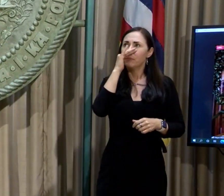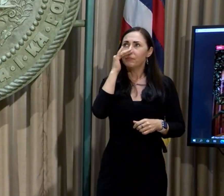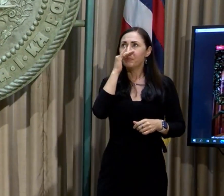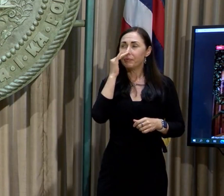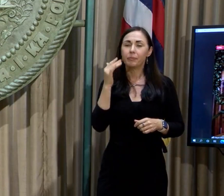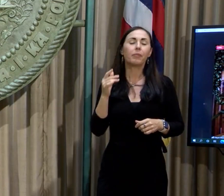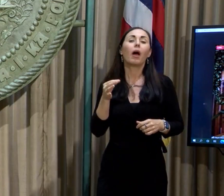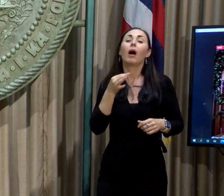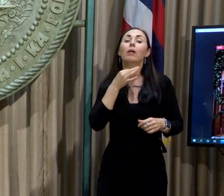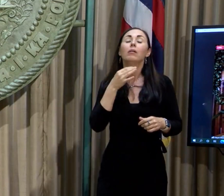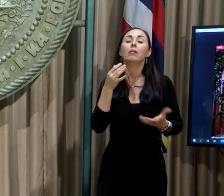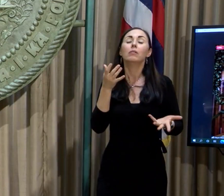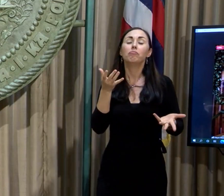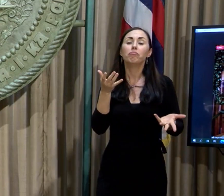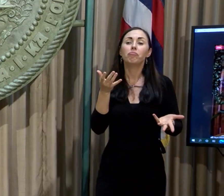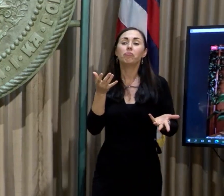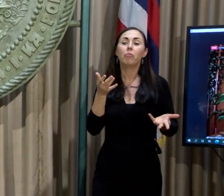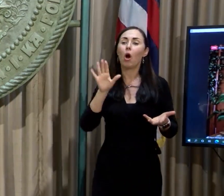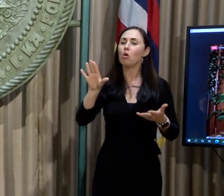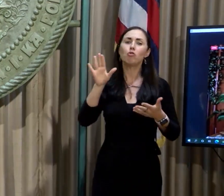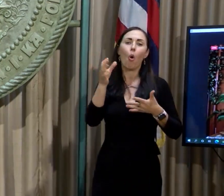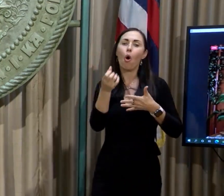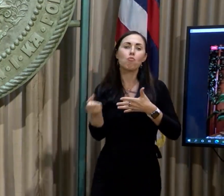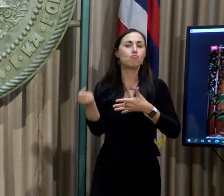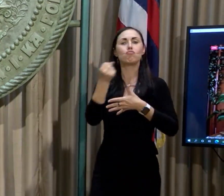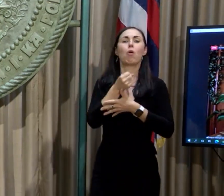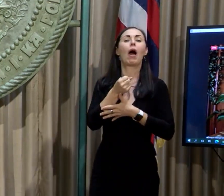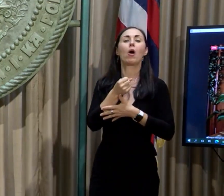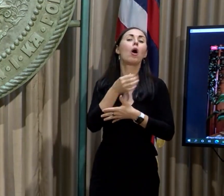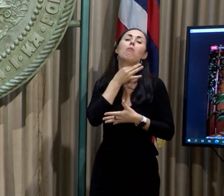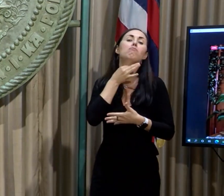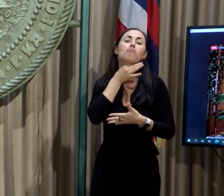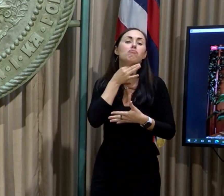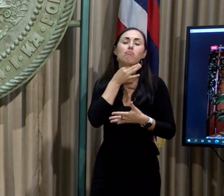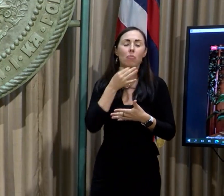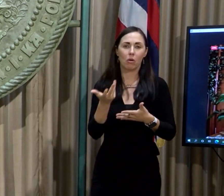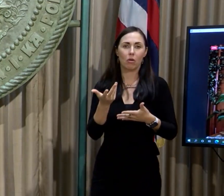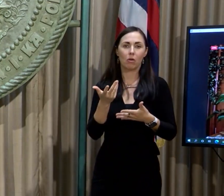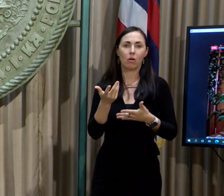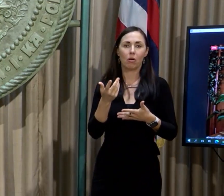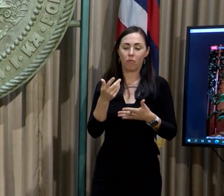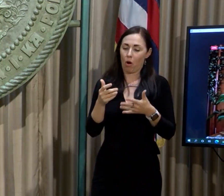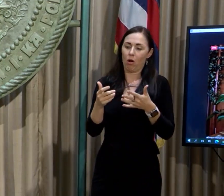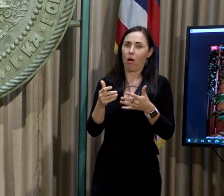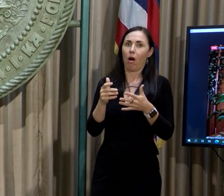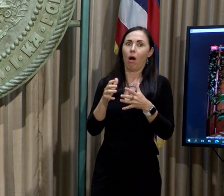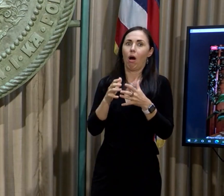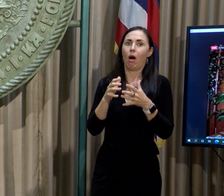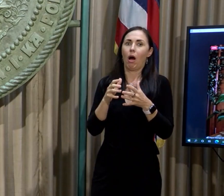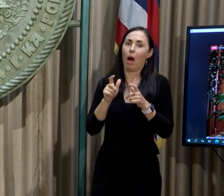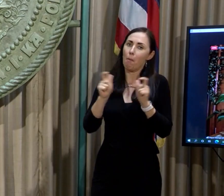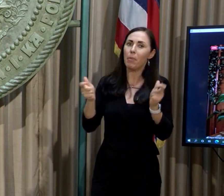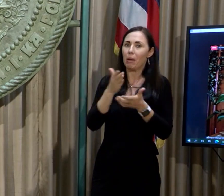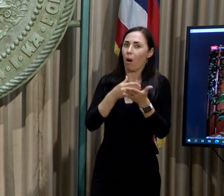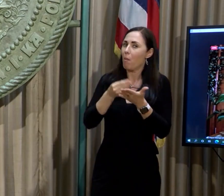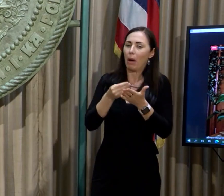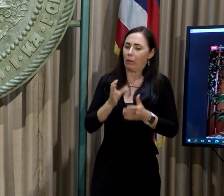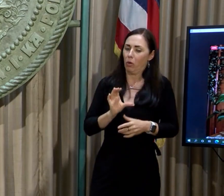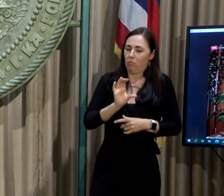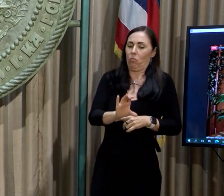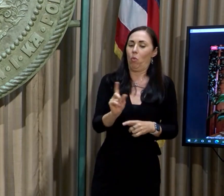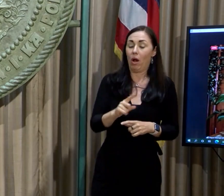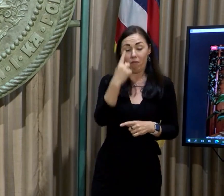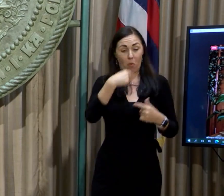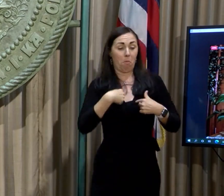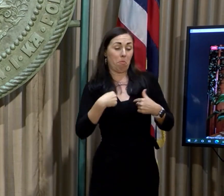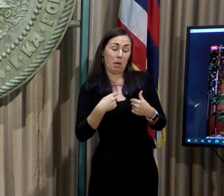where would you like to set your priorities for something like this as far as maybe a good chunk of the money to go? Well, you know, I would say that